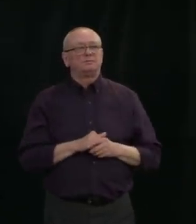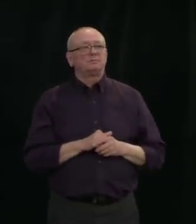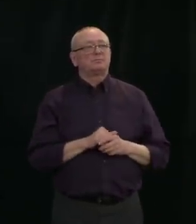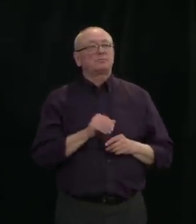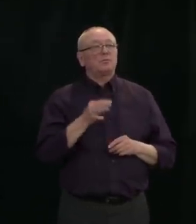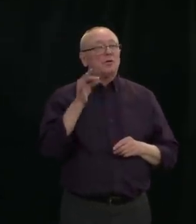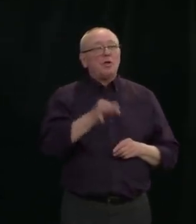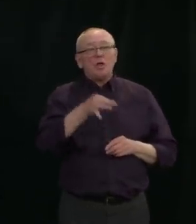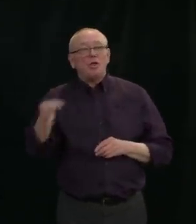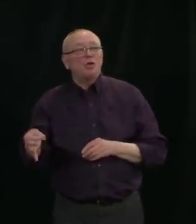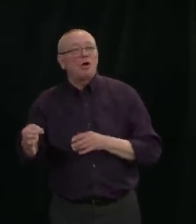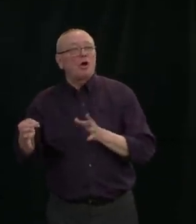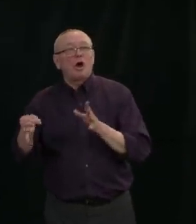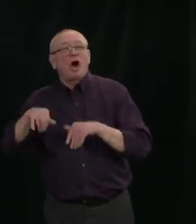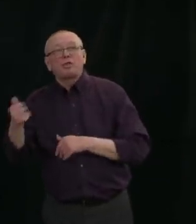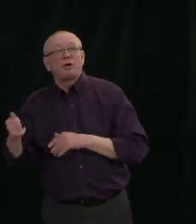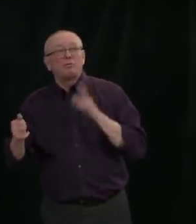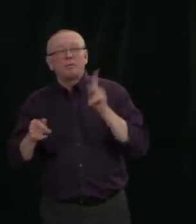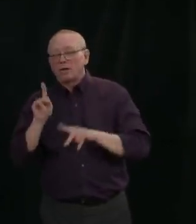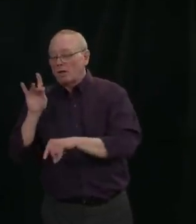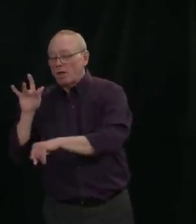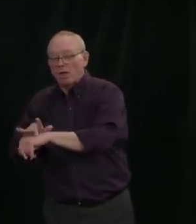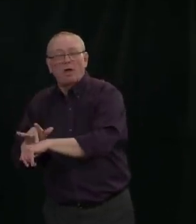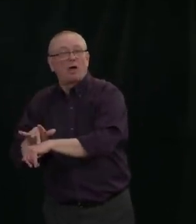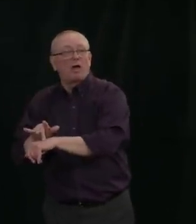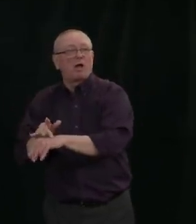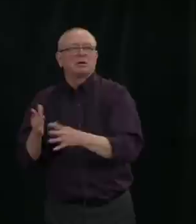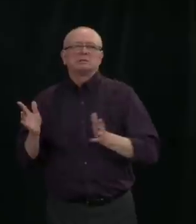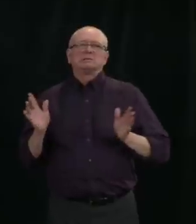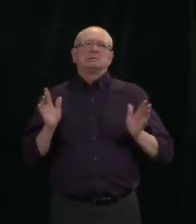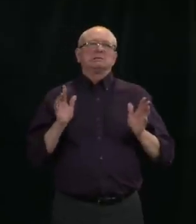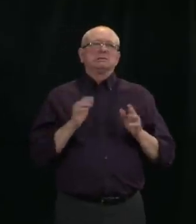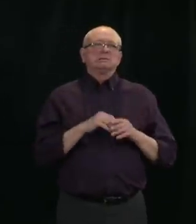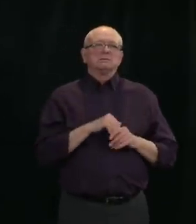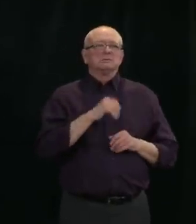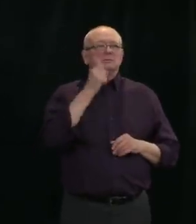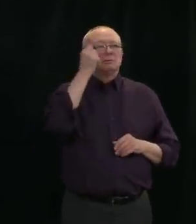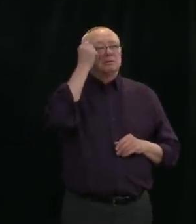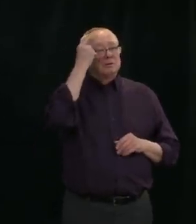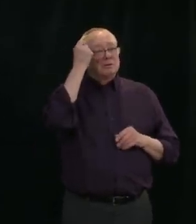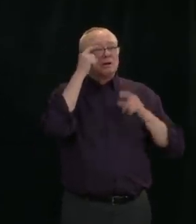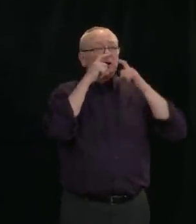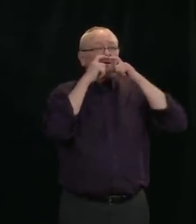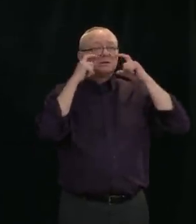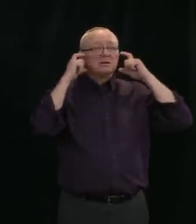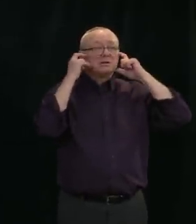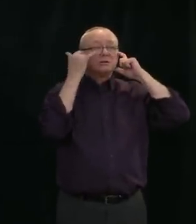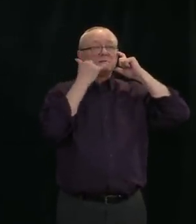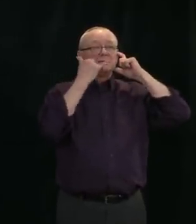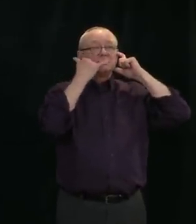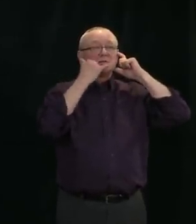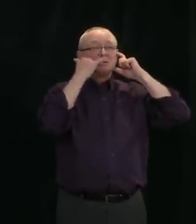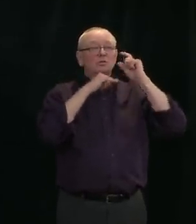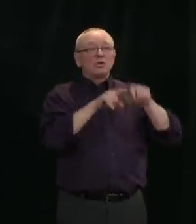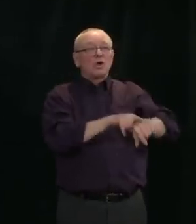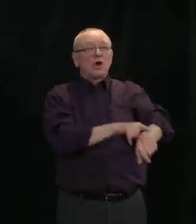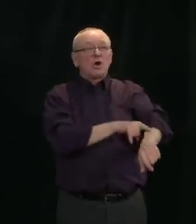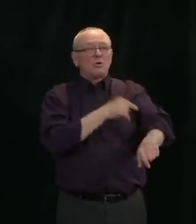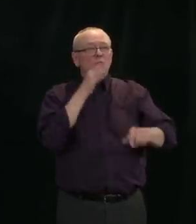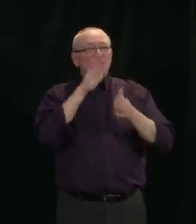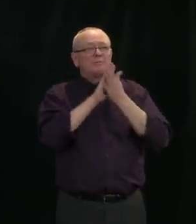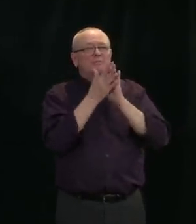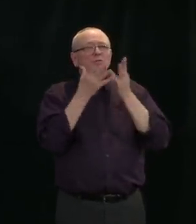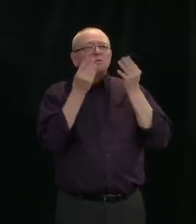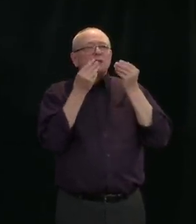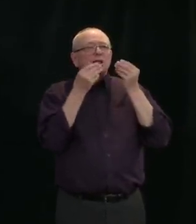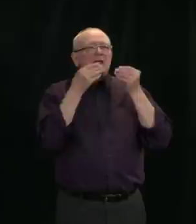others can touch it and that they're not wearing a mask for prolonged periods of time, a cloth mask, when it can get damp and then possibly expose